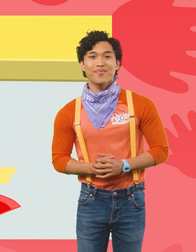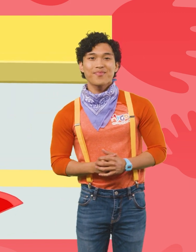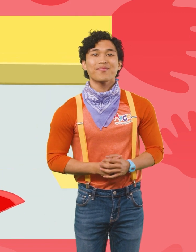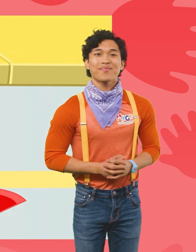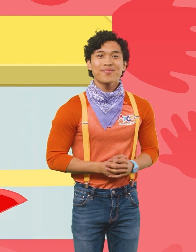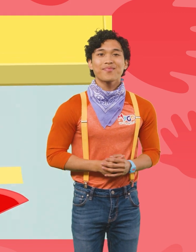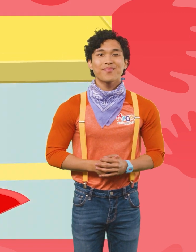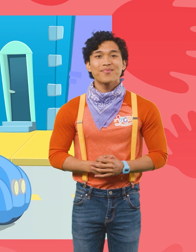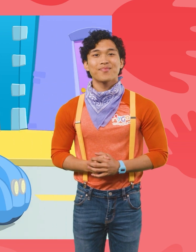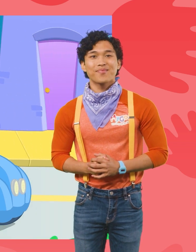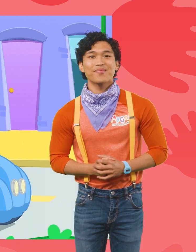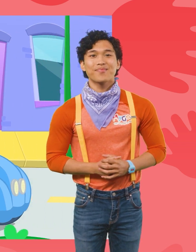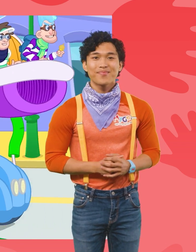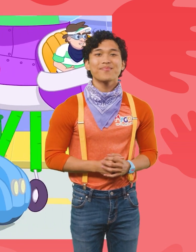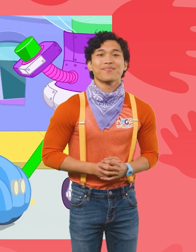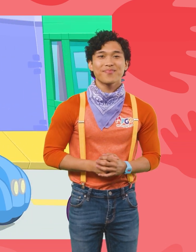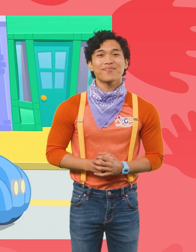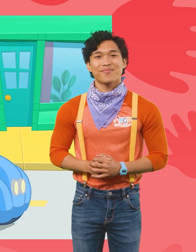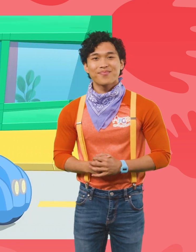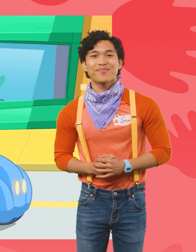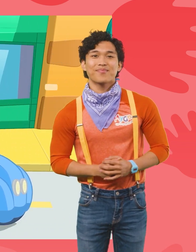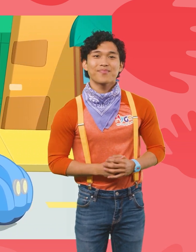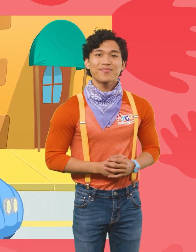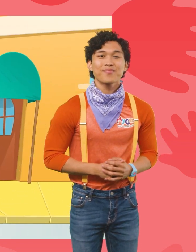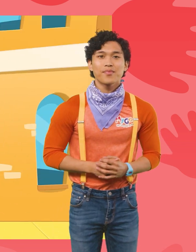Oh god! No!